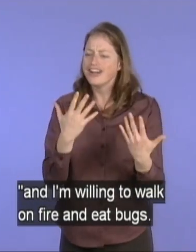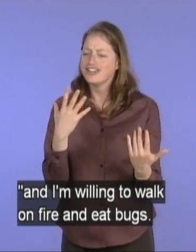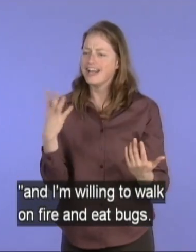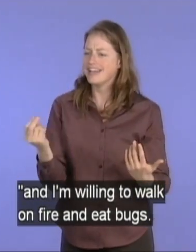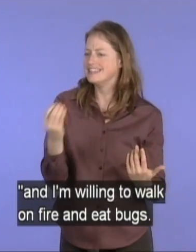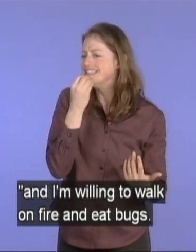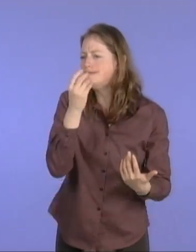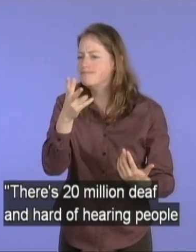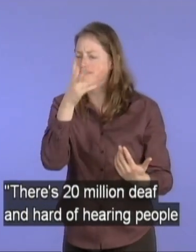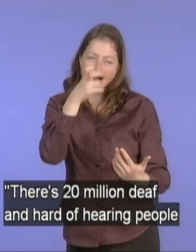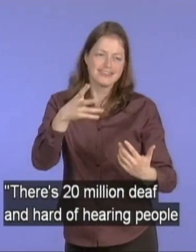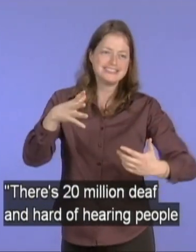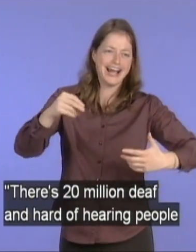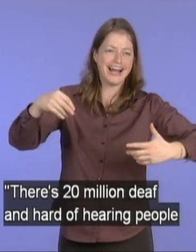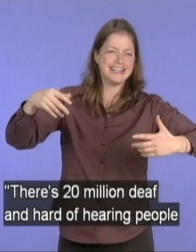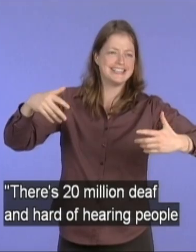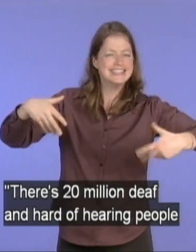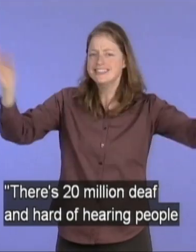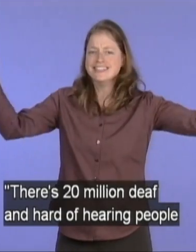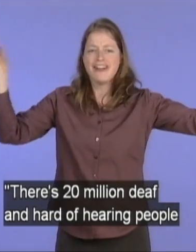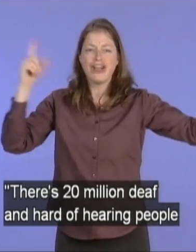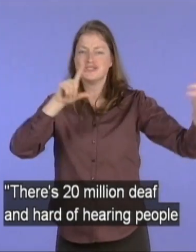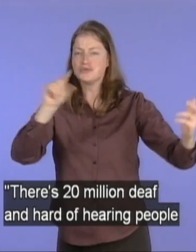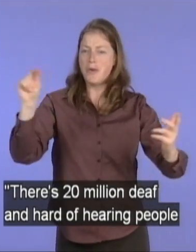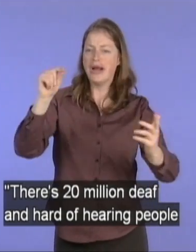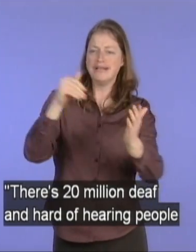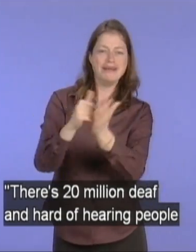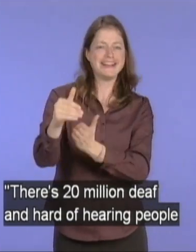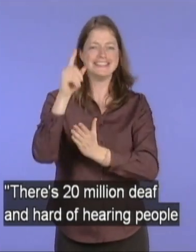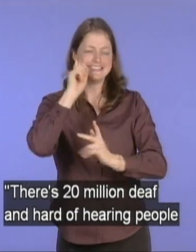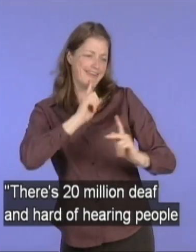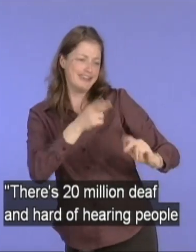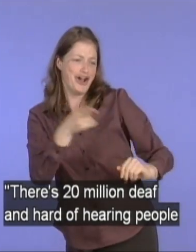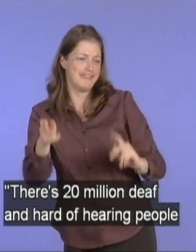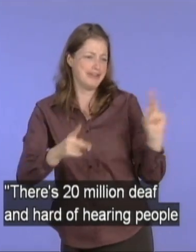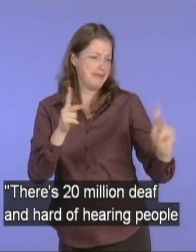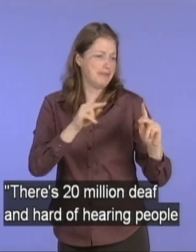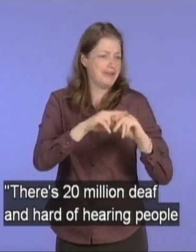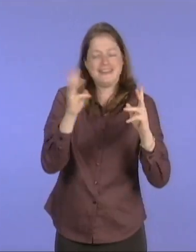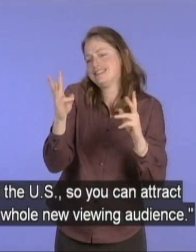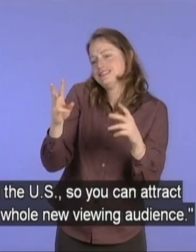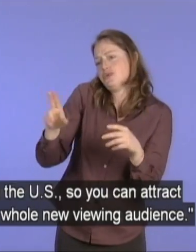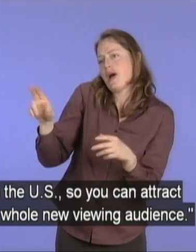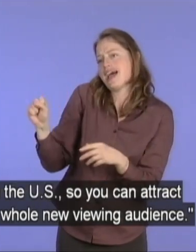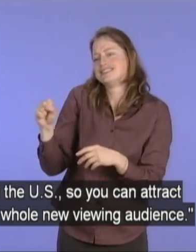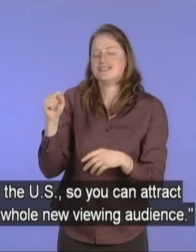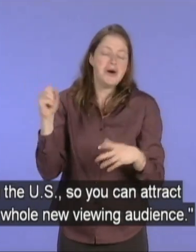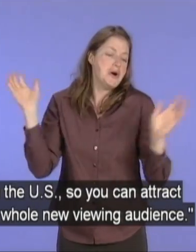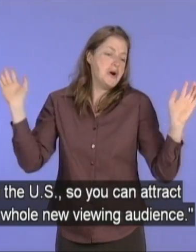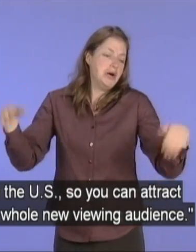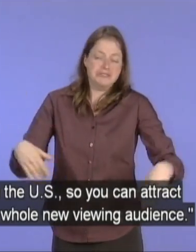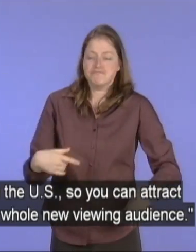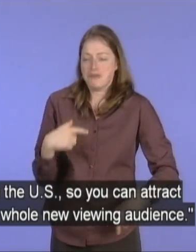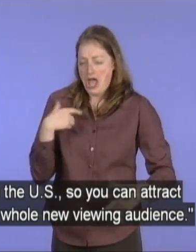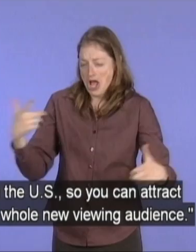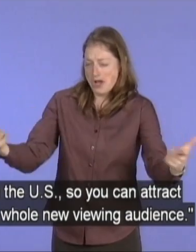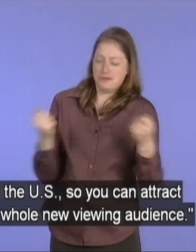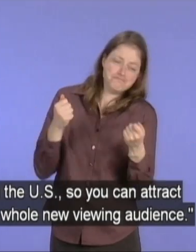and eat bugs. And there's 20 million deaf and hard of hearing people in the U.S. So you can attract a whole new